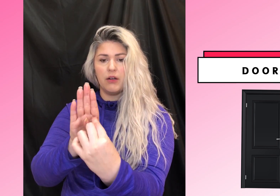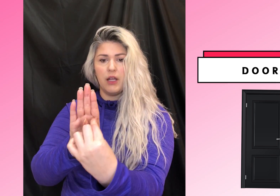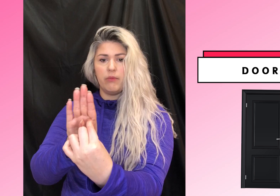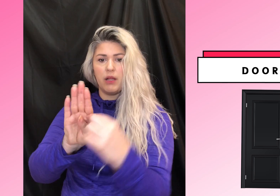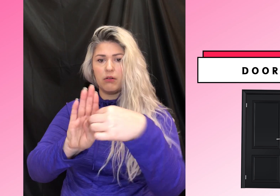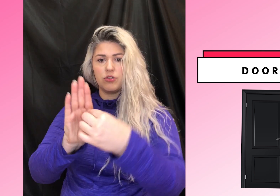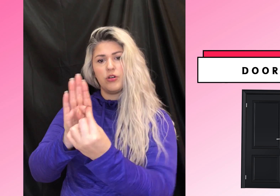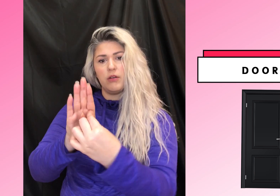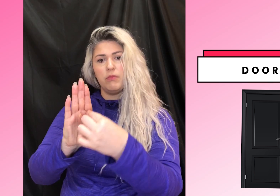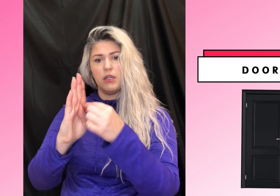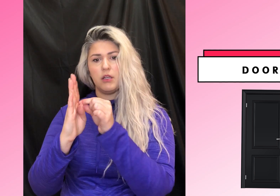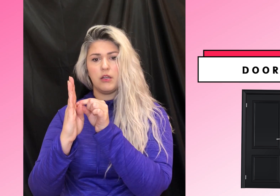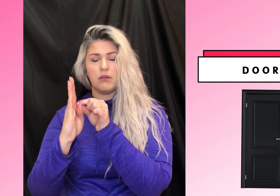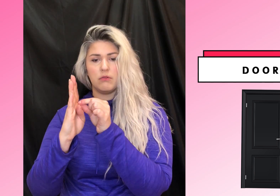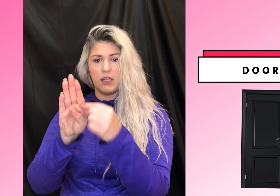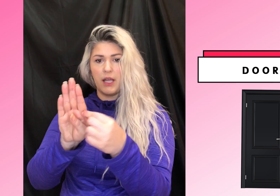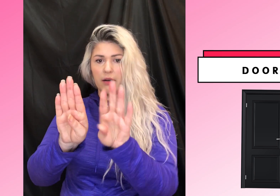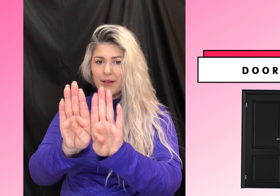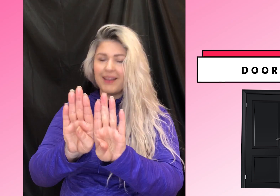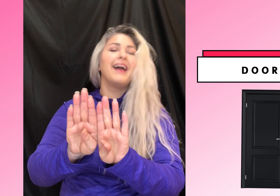it'd be like turn it like that. Okay.